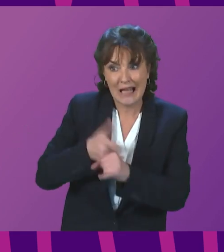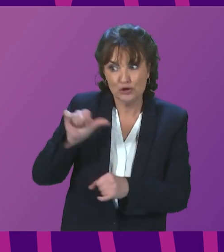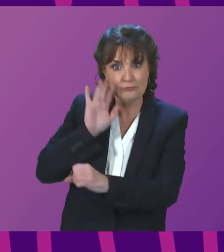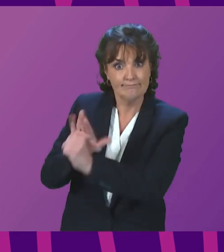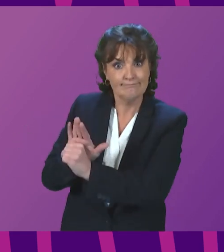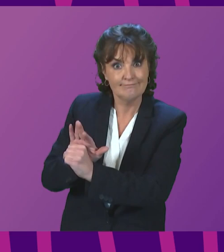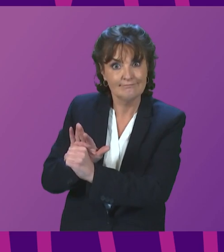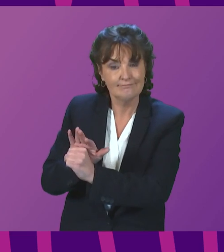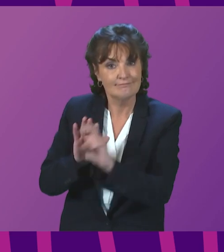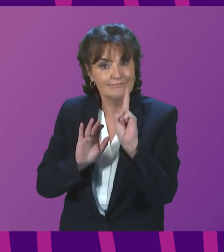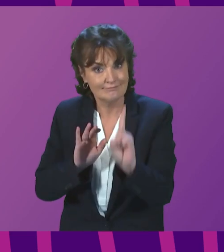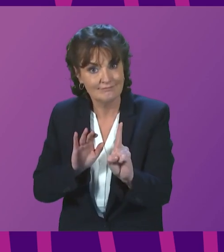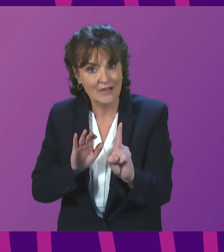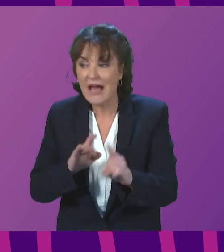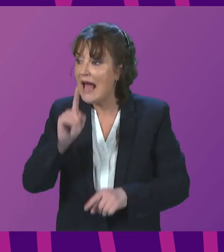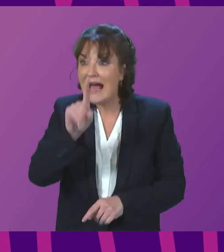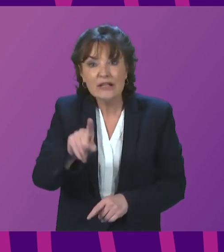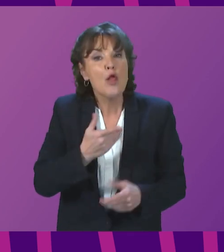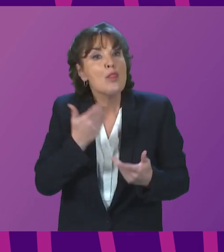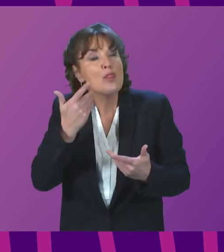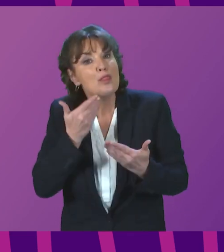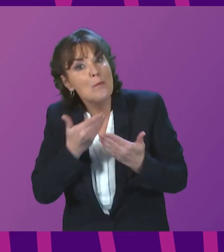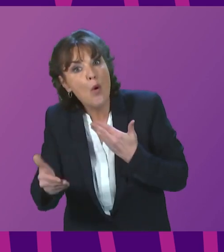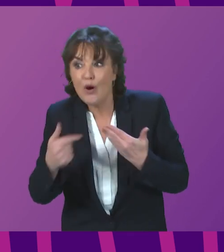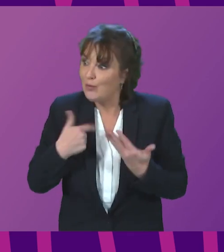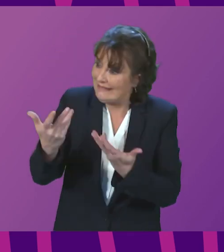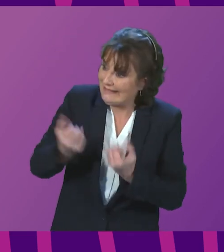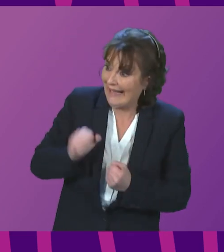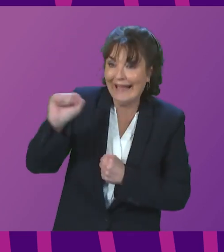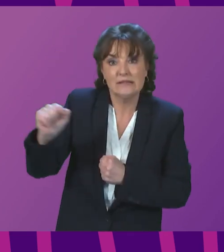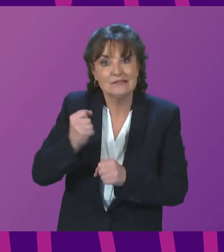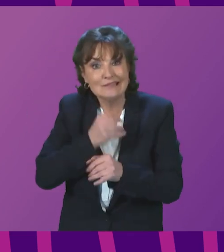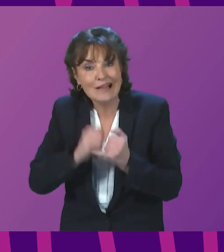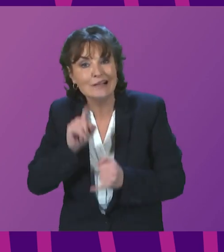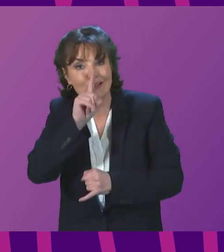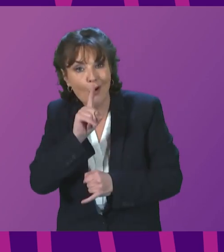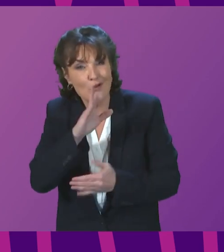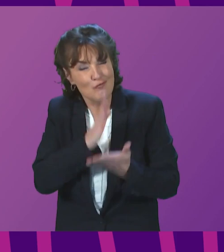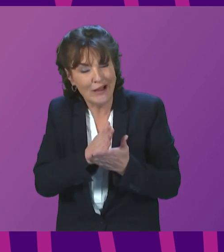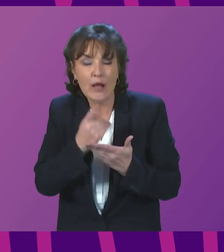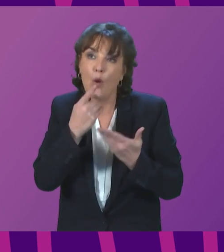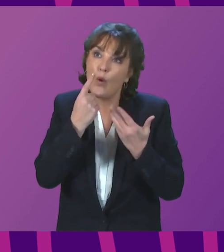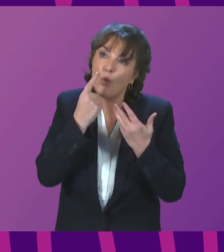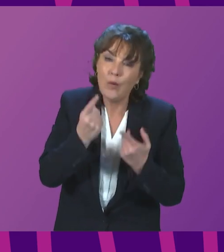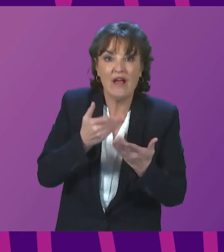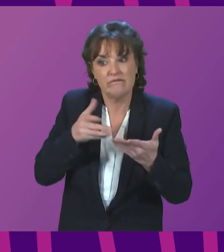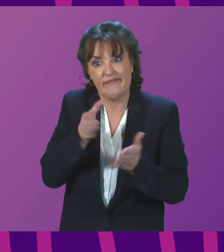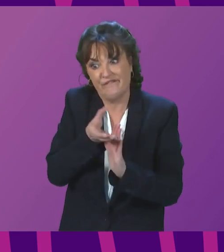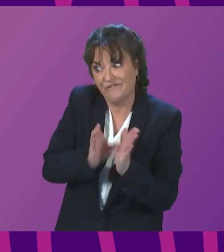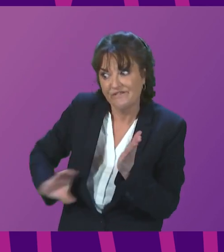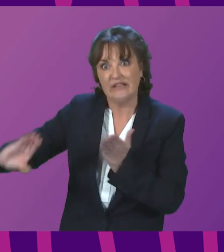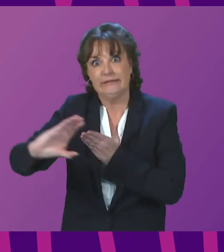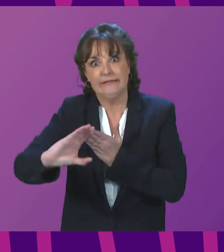gas, we are, however, inadvertently helping fund his illegal war and probably in the process prolonging that war. So I call for